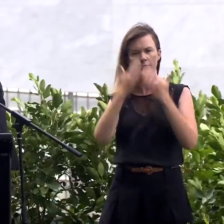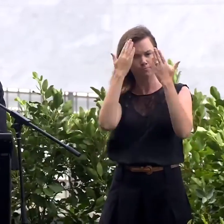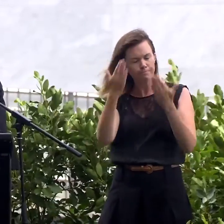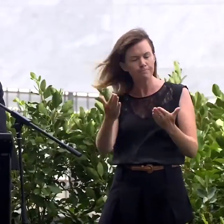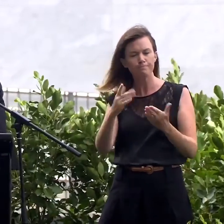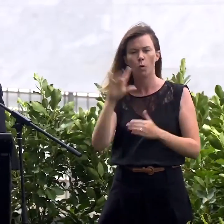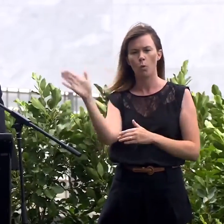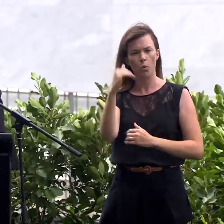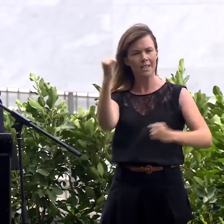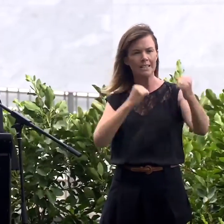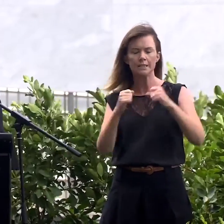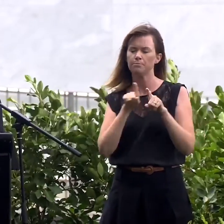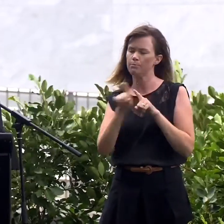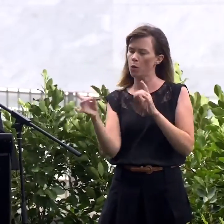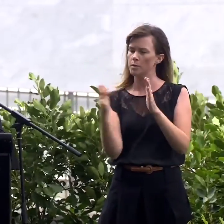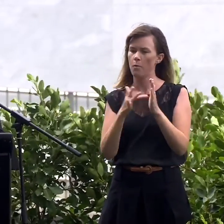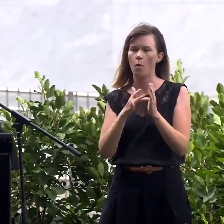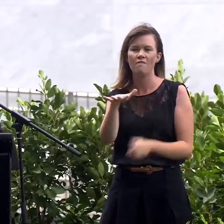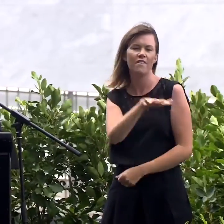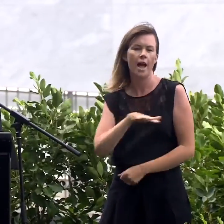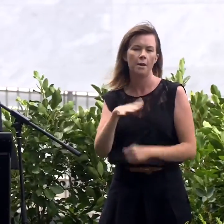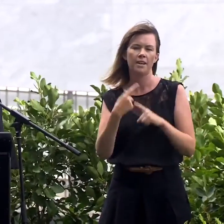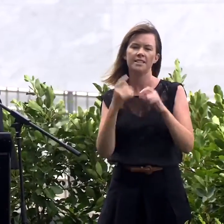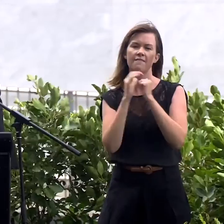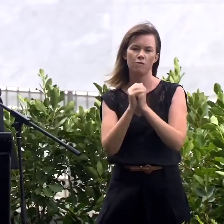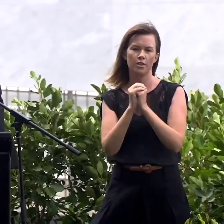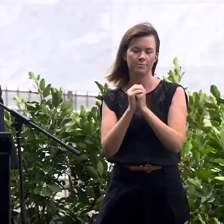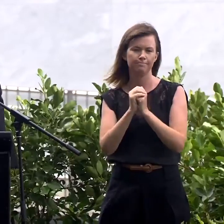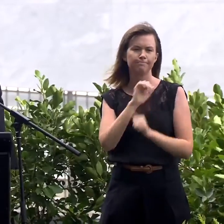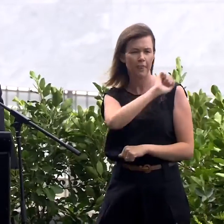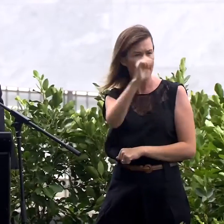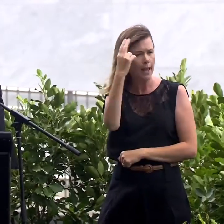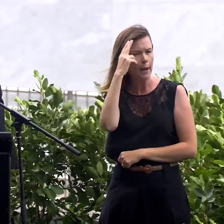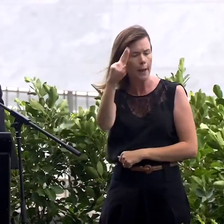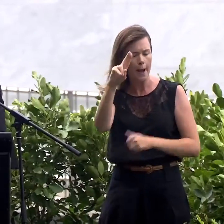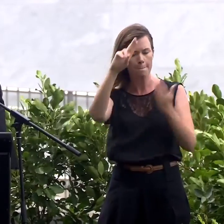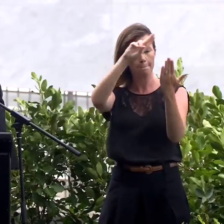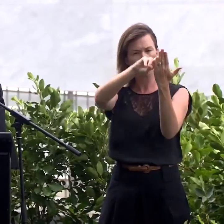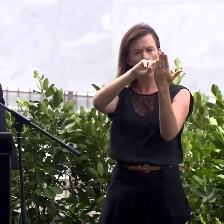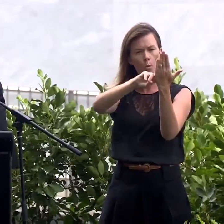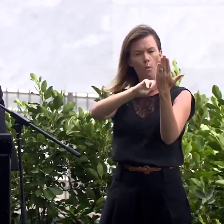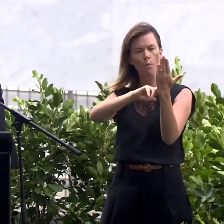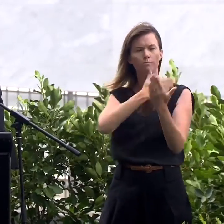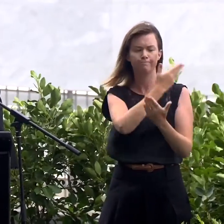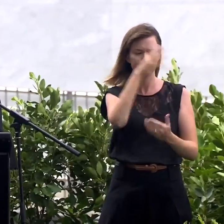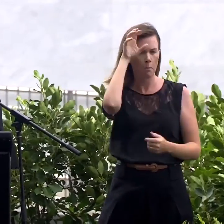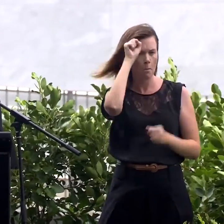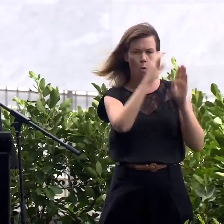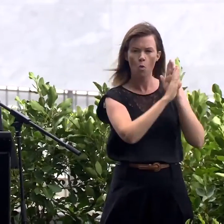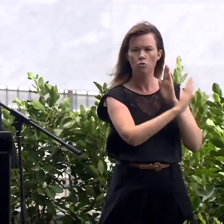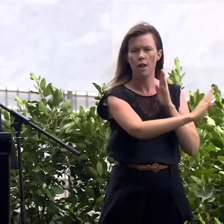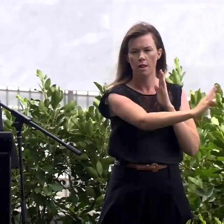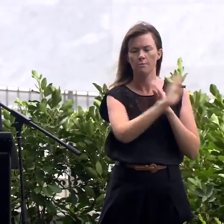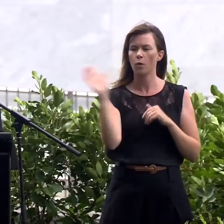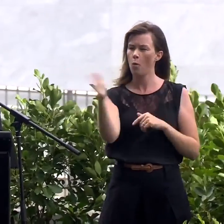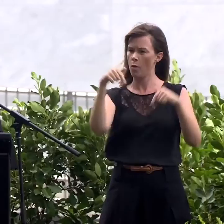families and friends of those whose names are engraved on this memorial, and everyone who has gathered here today,